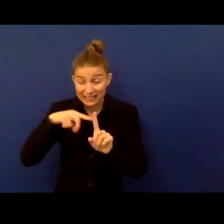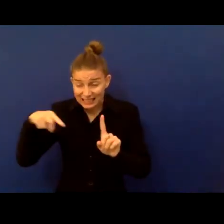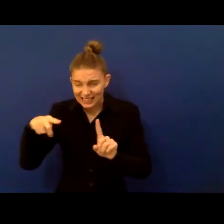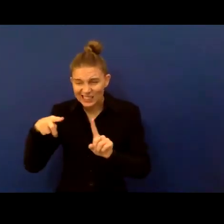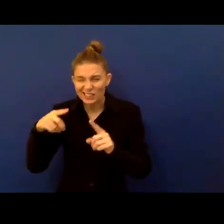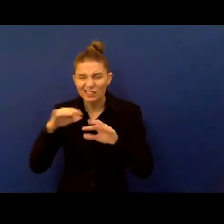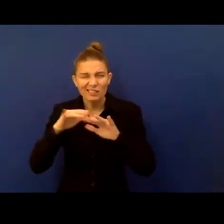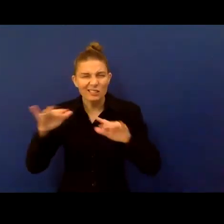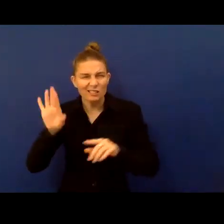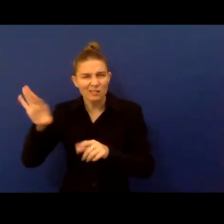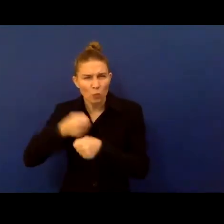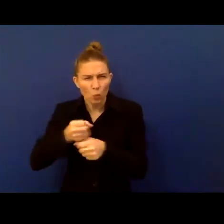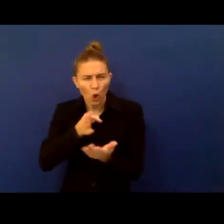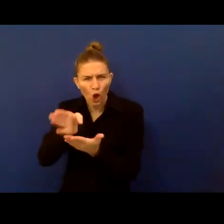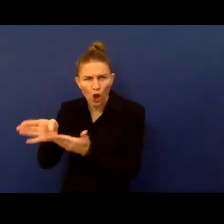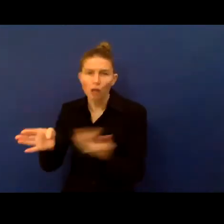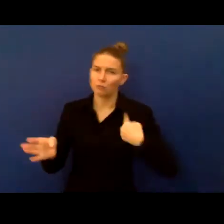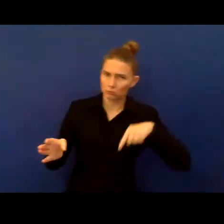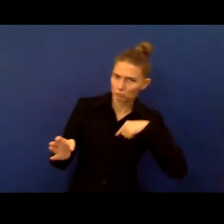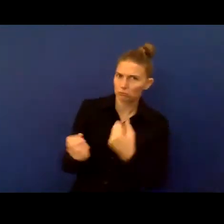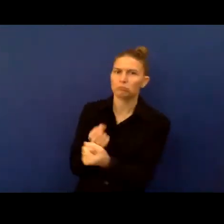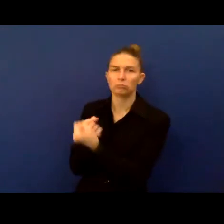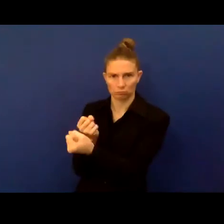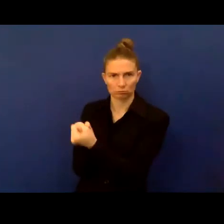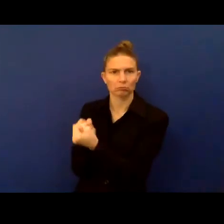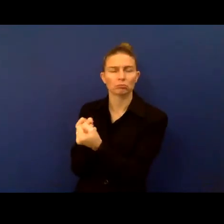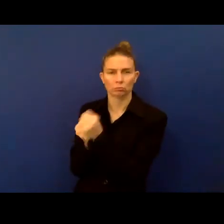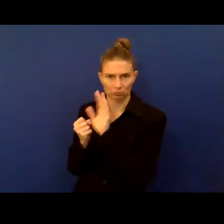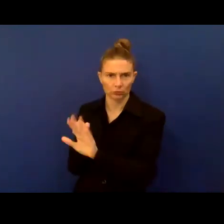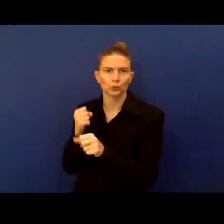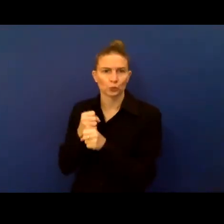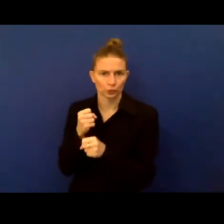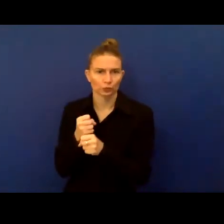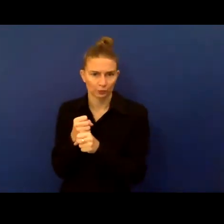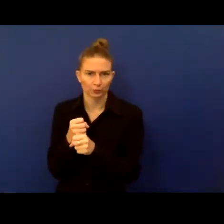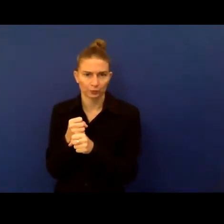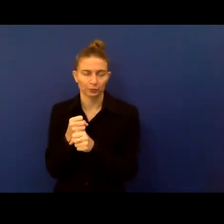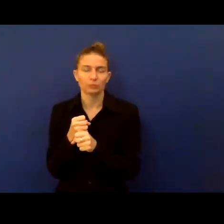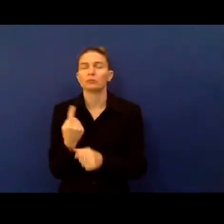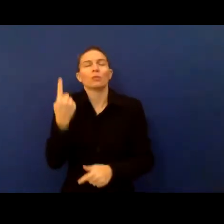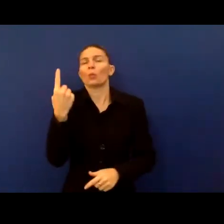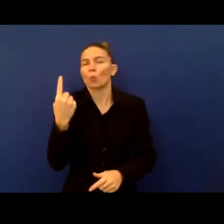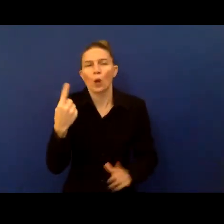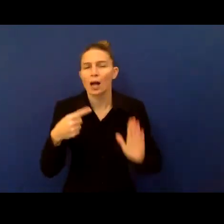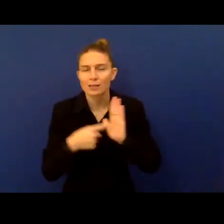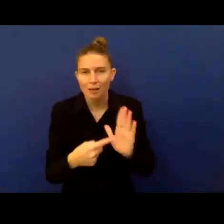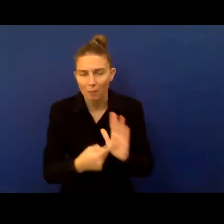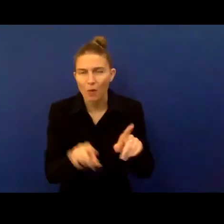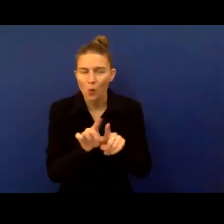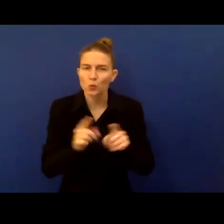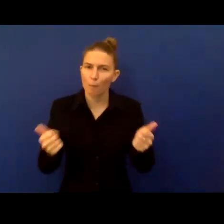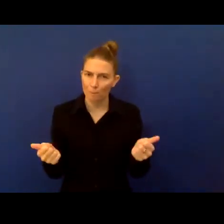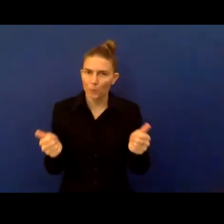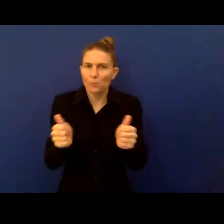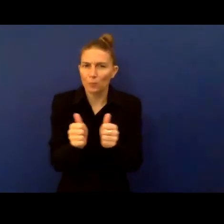of work. And this is one of the many ways that we are also partnering with